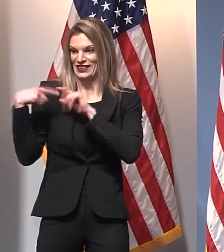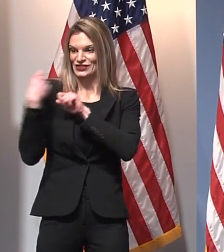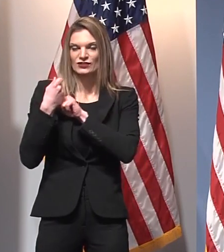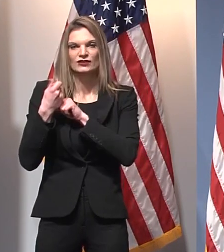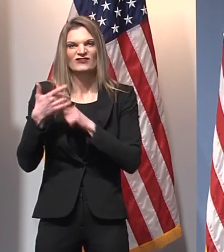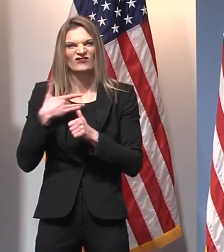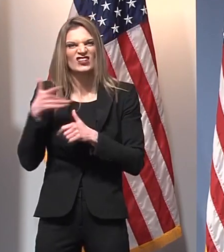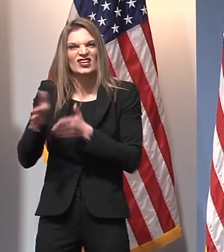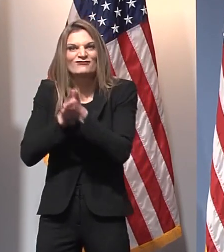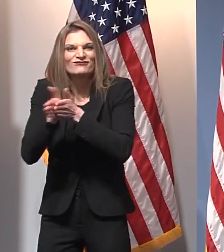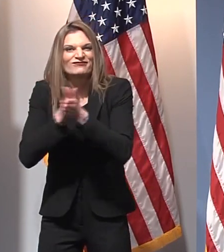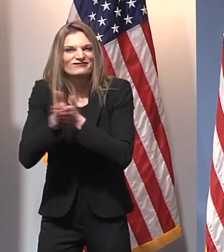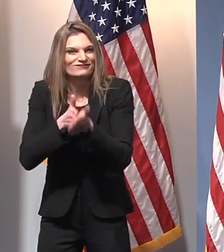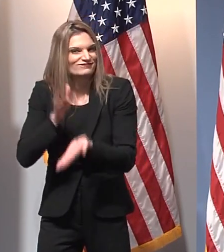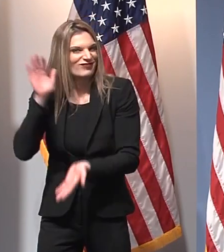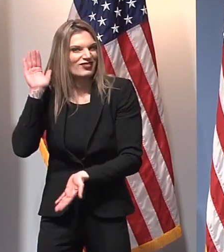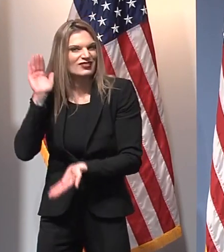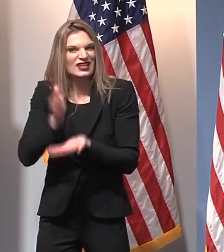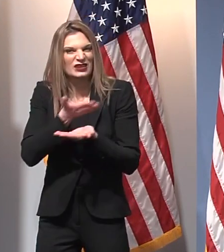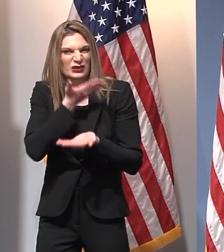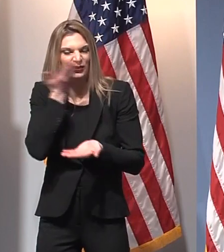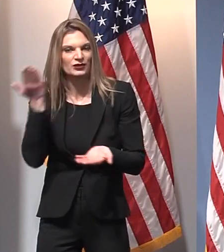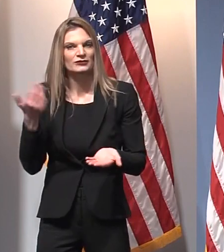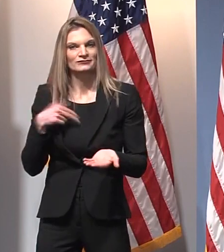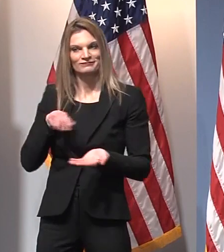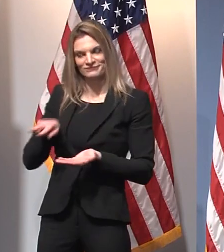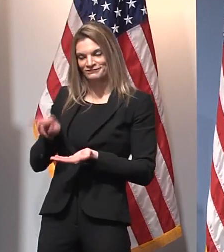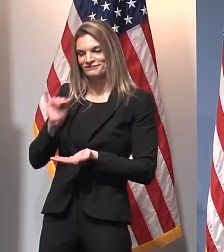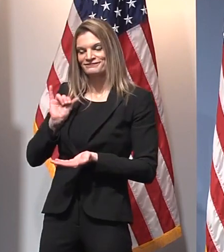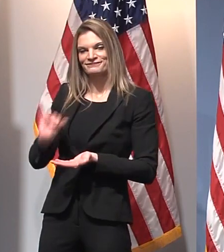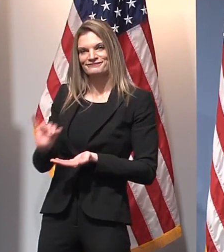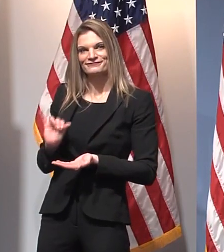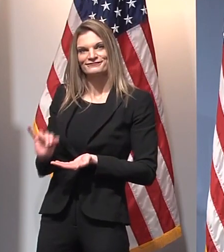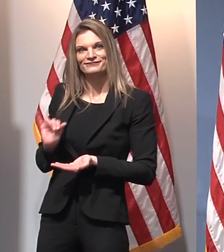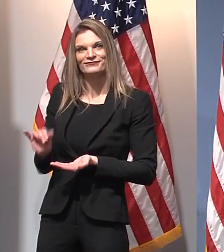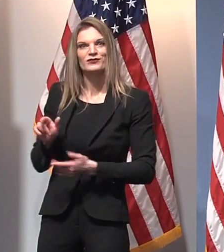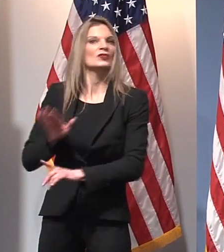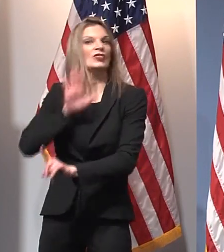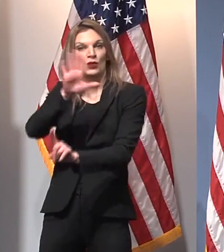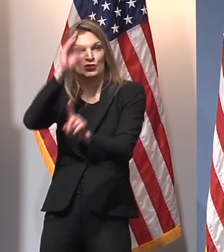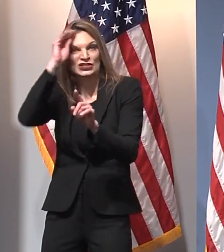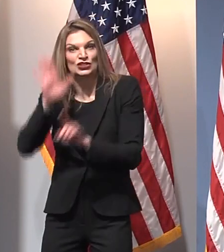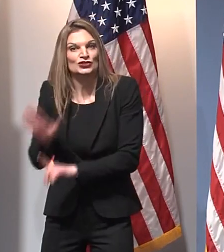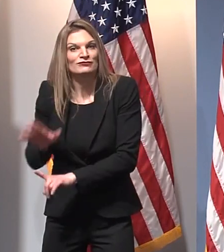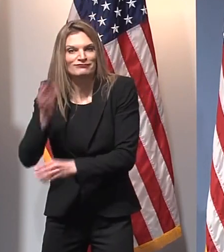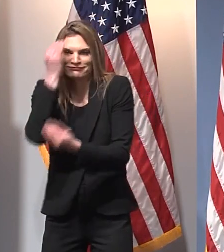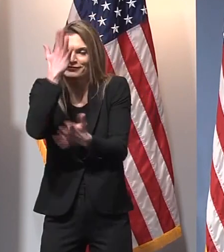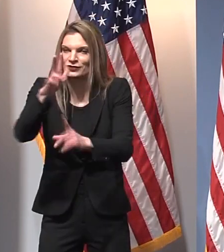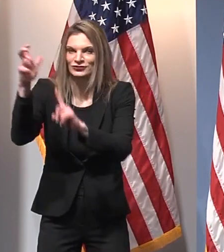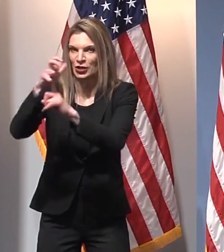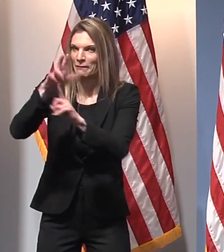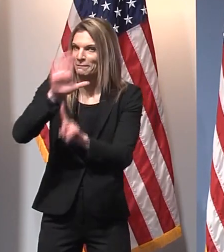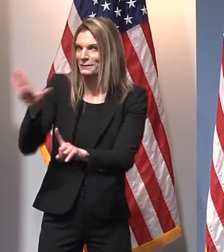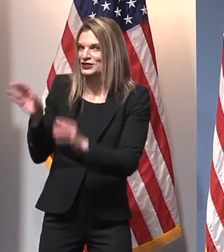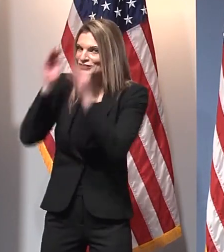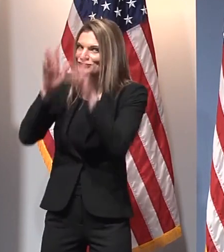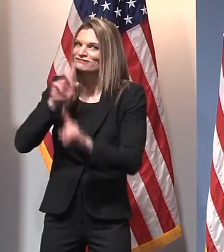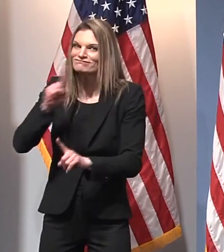was last able to be in person class. And this is despite her having a teacher this year who is an absolute rock star.